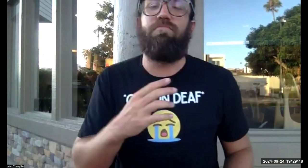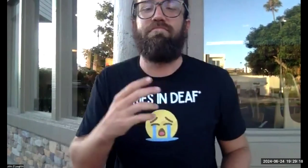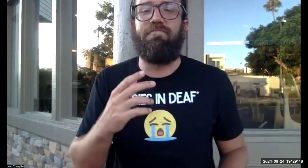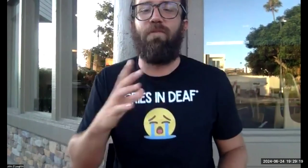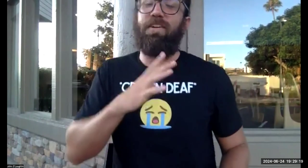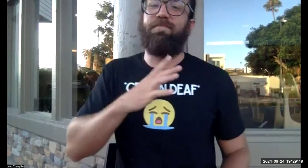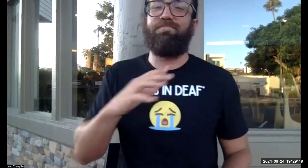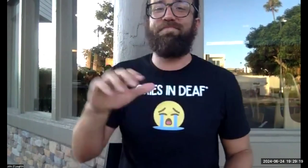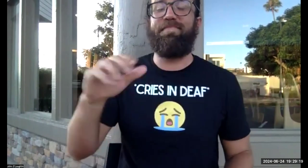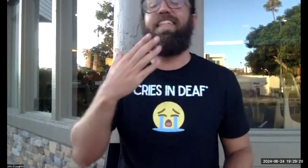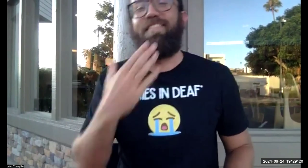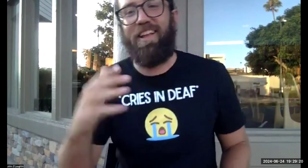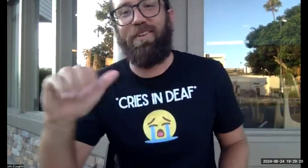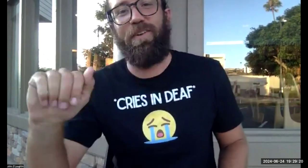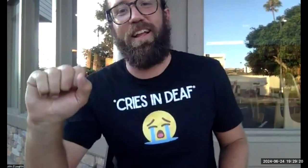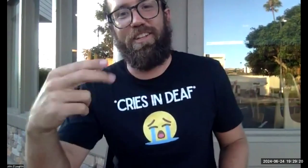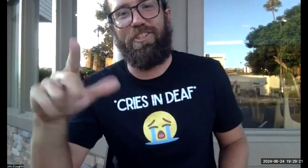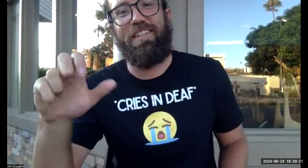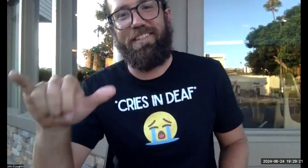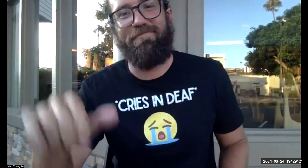Oh, Ashley. Okay. Well, thank you, Ashley.